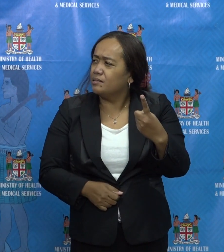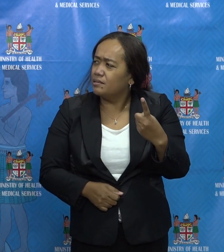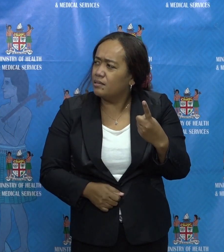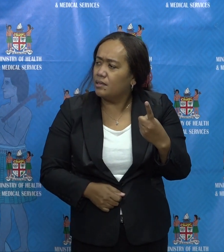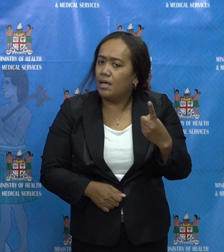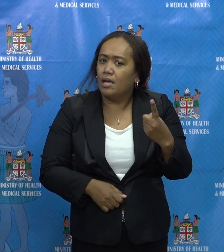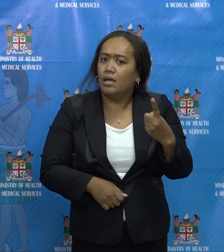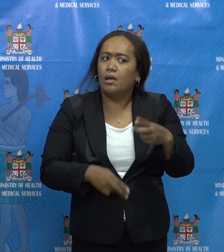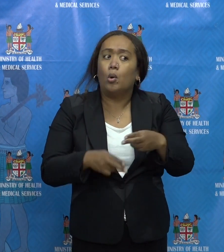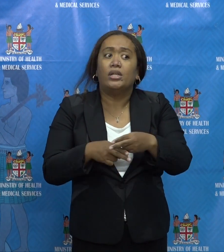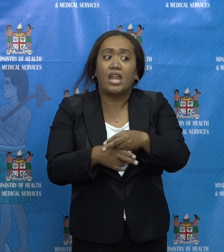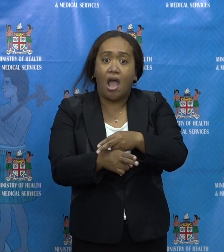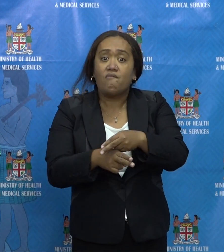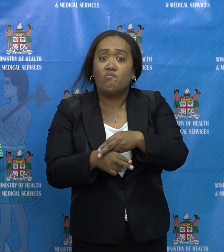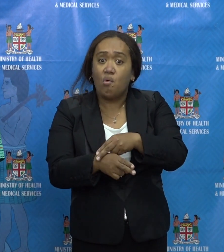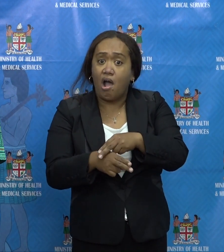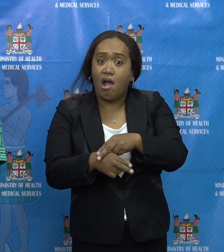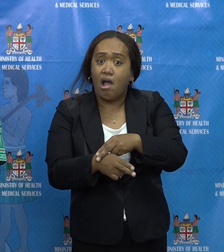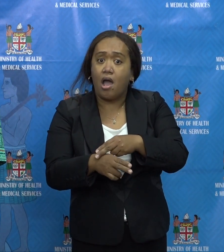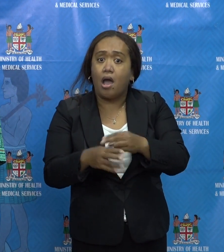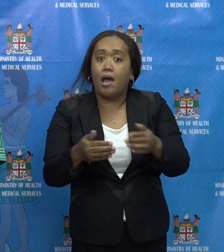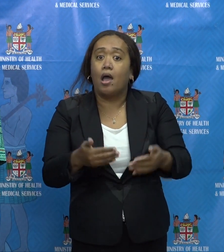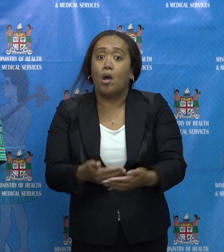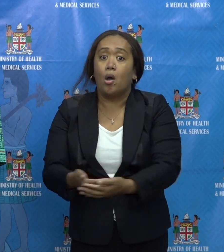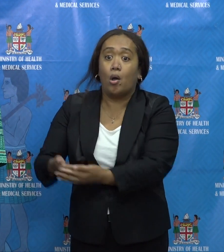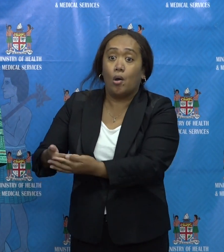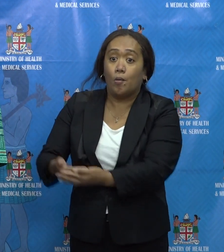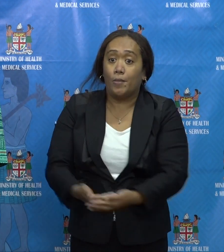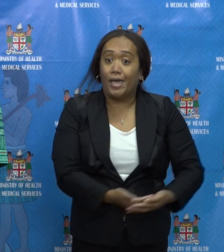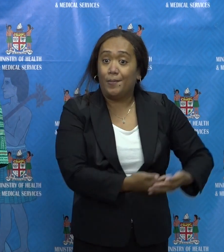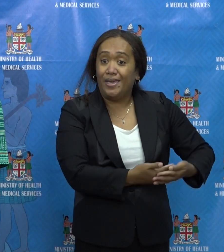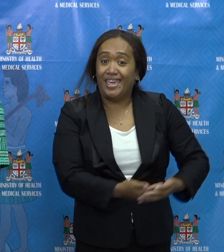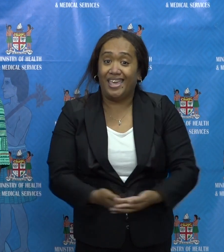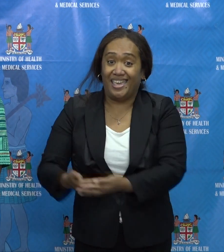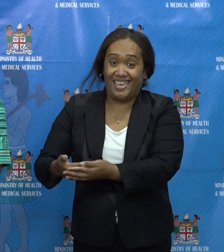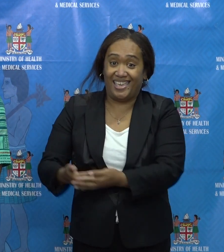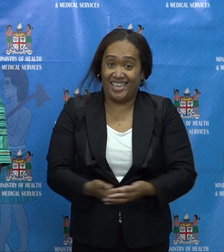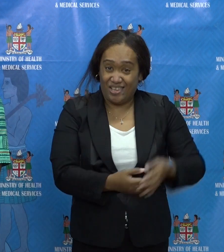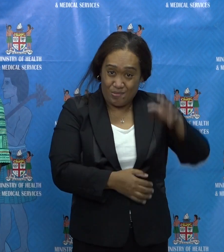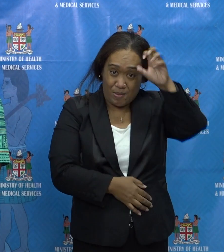in Nauvoo with regards to a baby that was discussed with me.